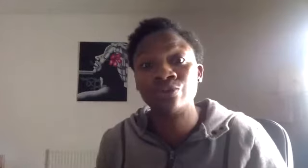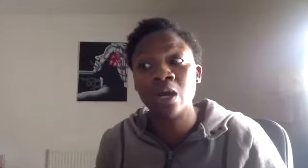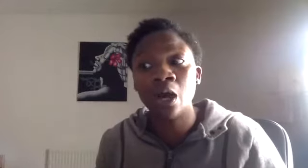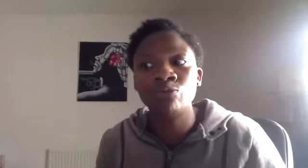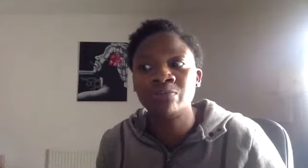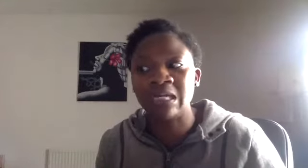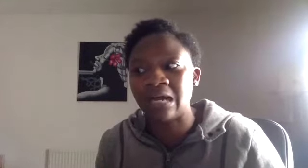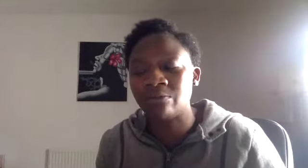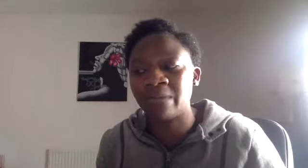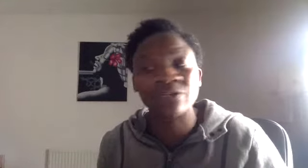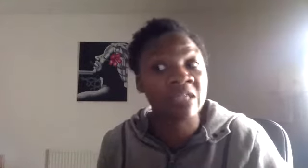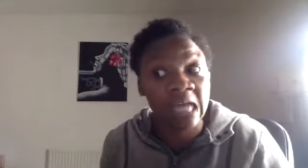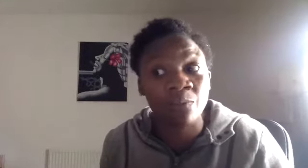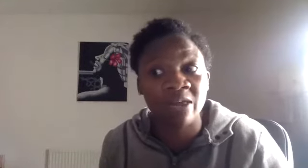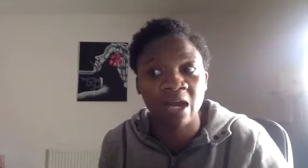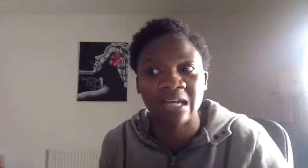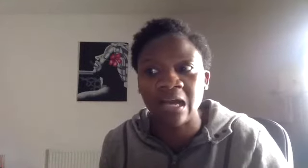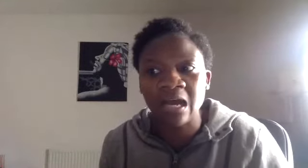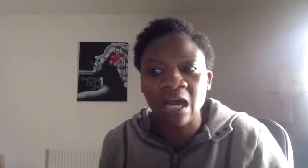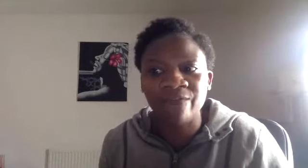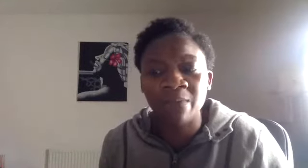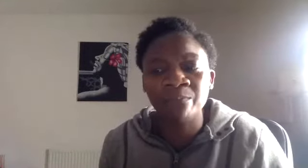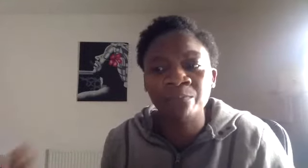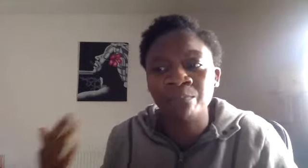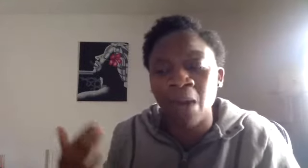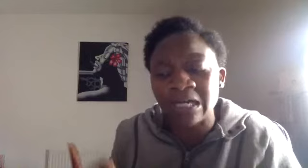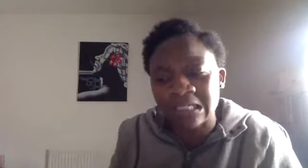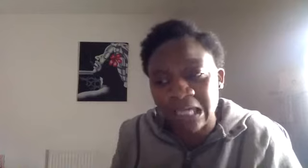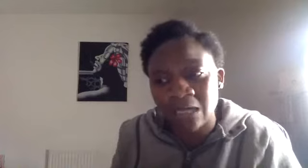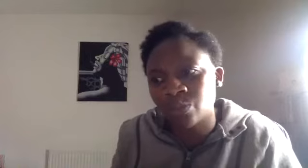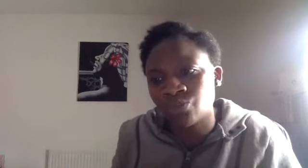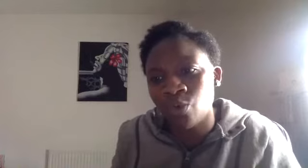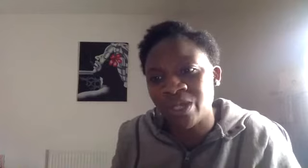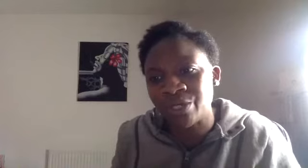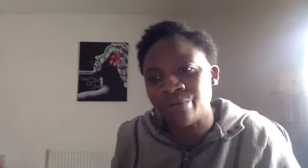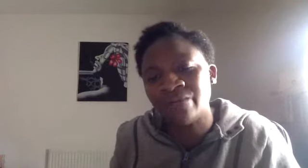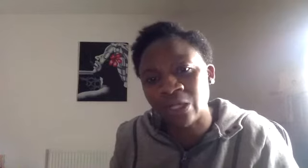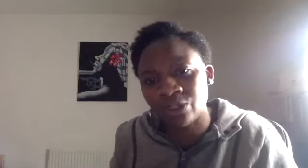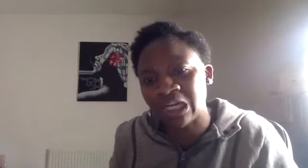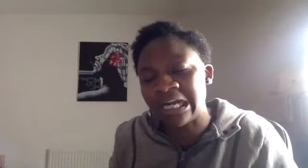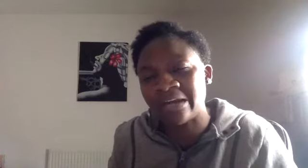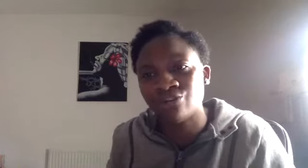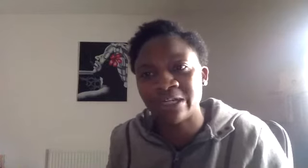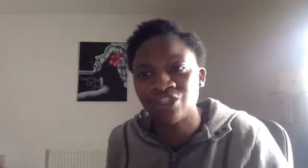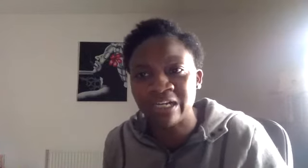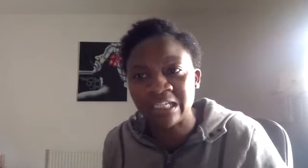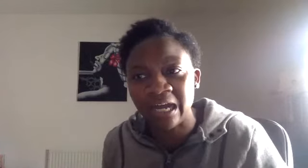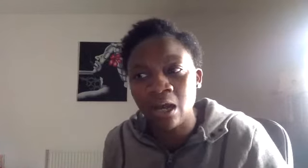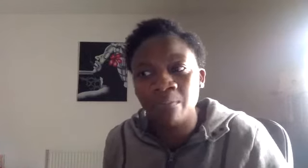ultimately get them better in the same way that I think if I understand what's wrong with you physiologically and I try to treat it, but